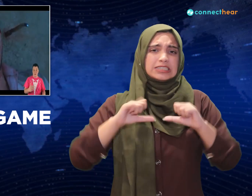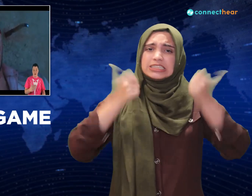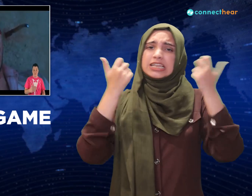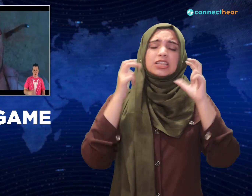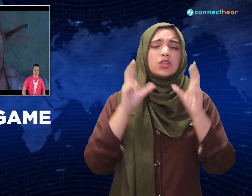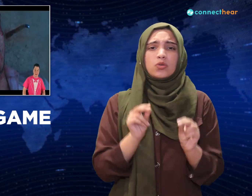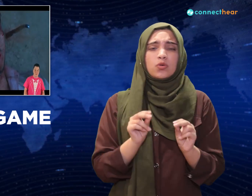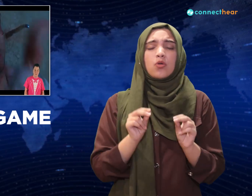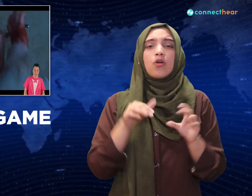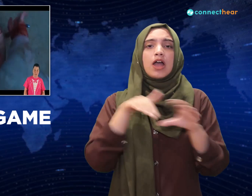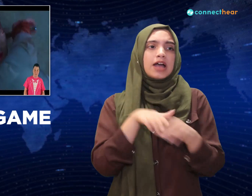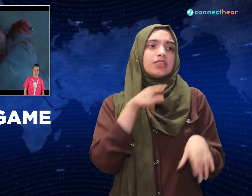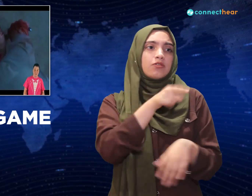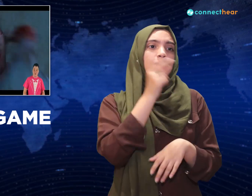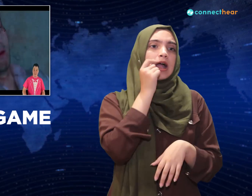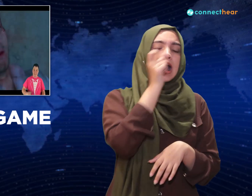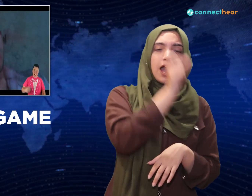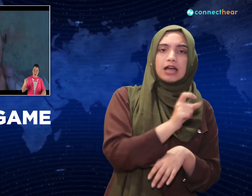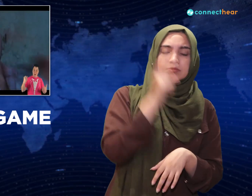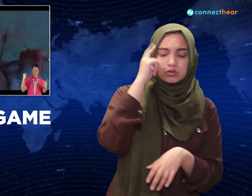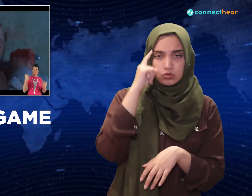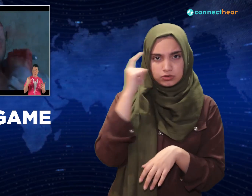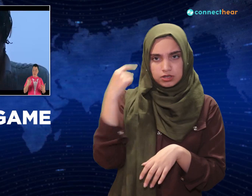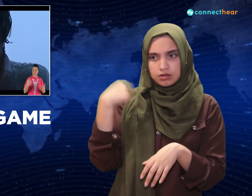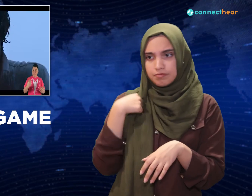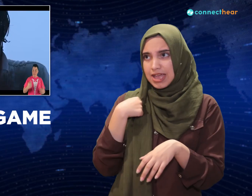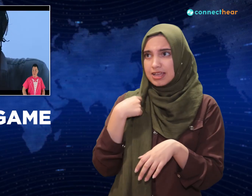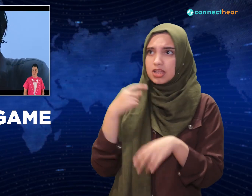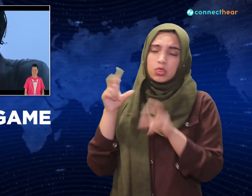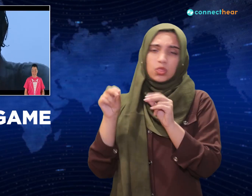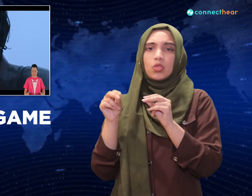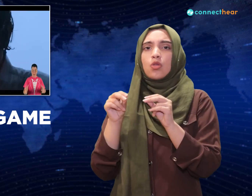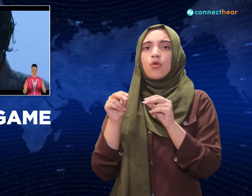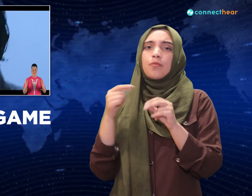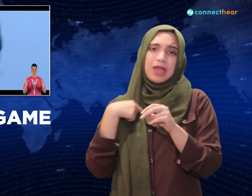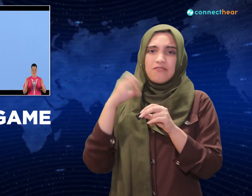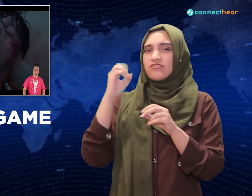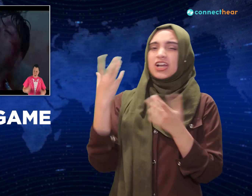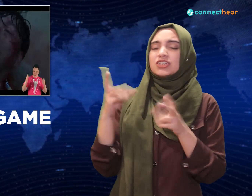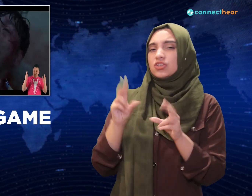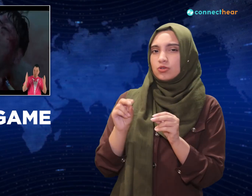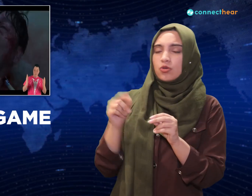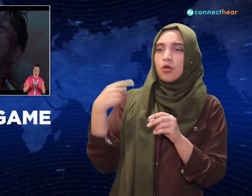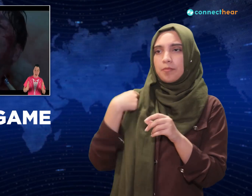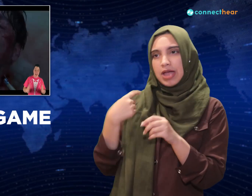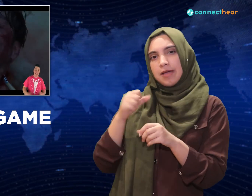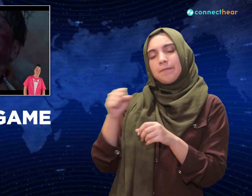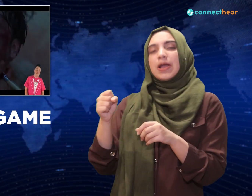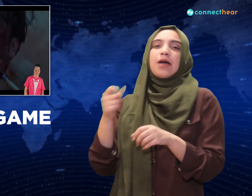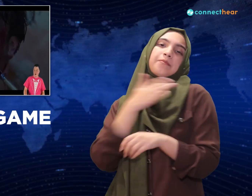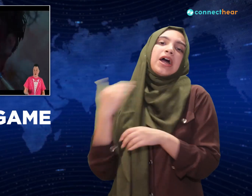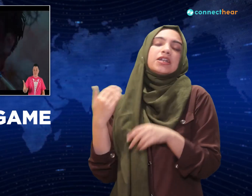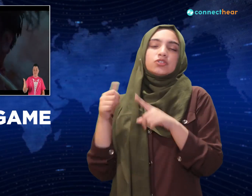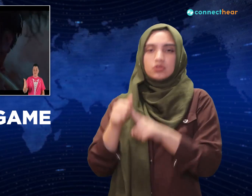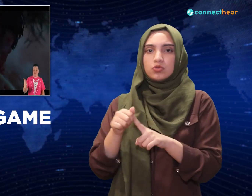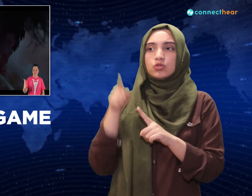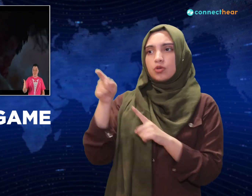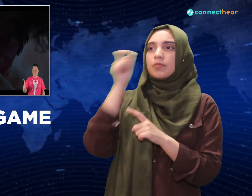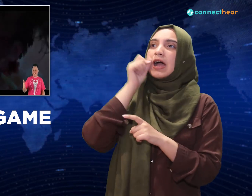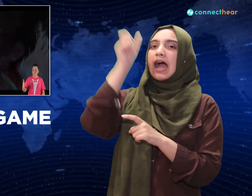a better man than me. So he oh, kills himself? Oh man, after all his betrayals,